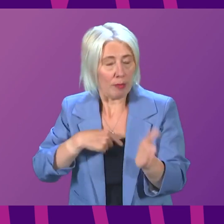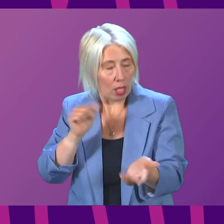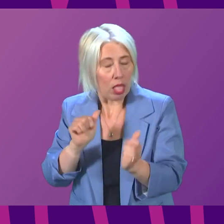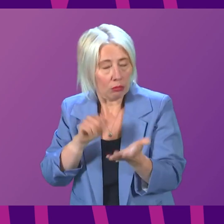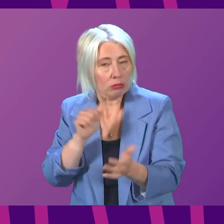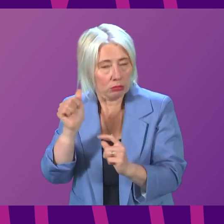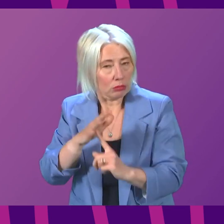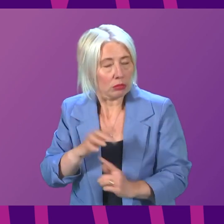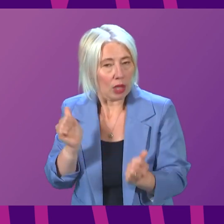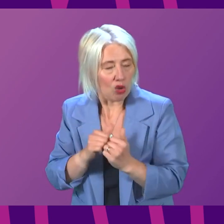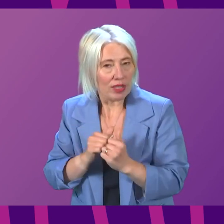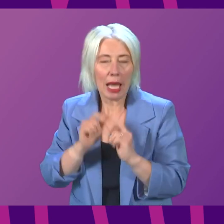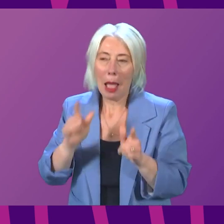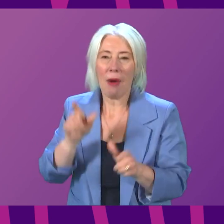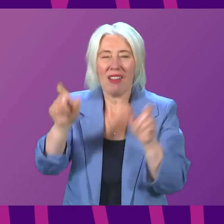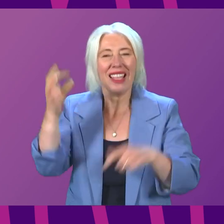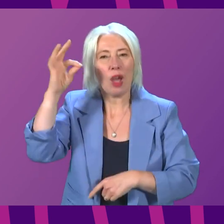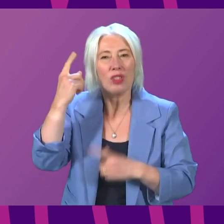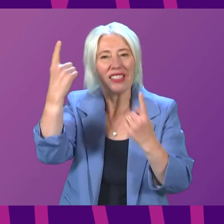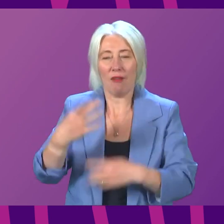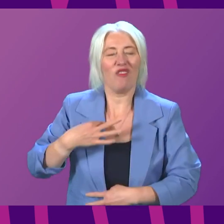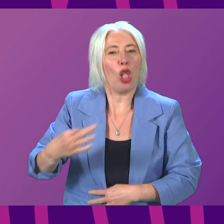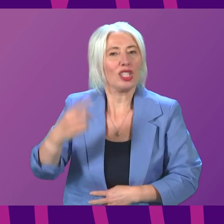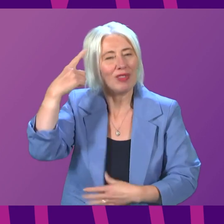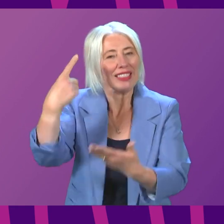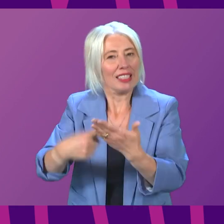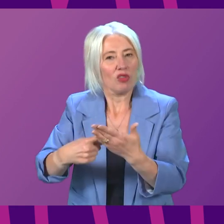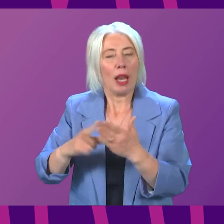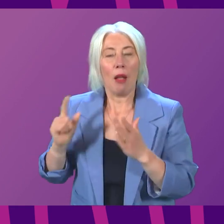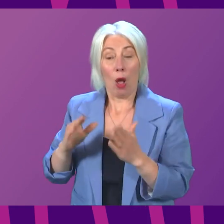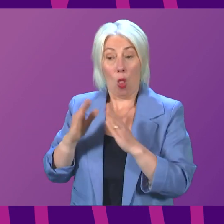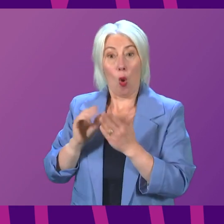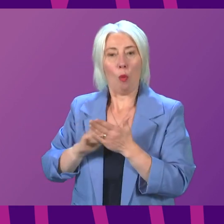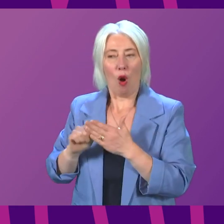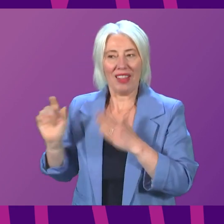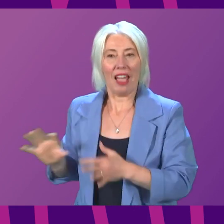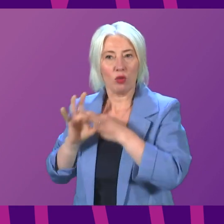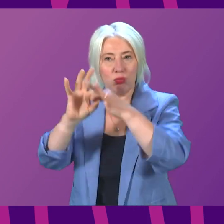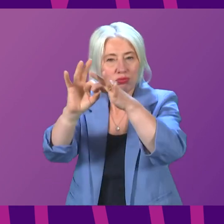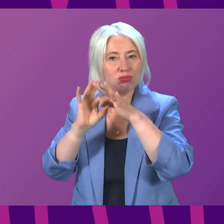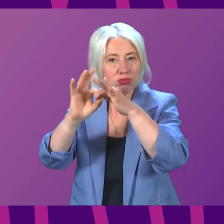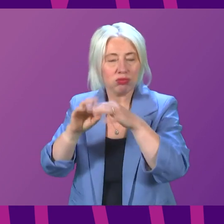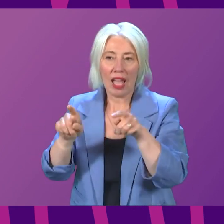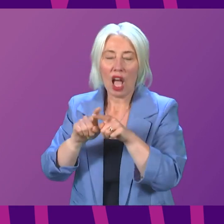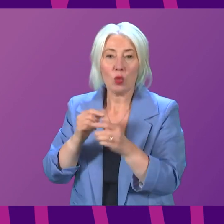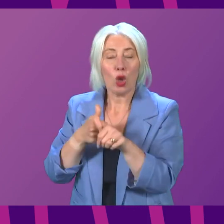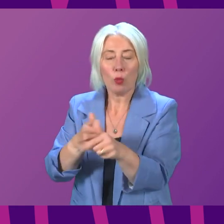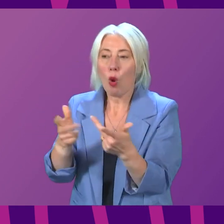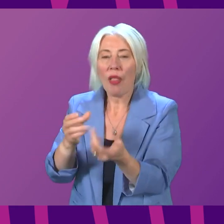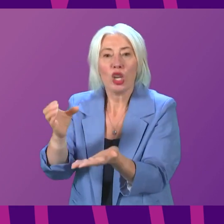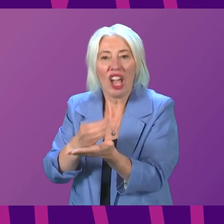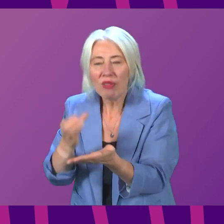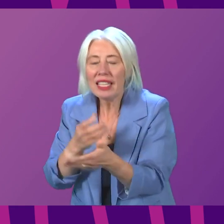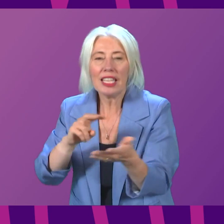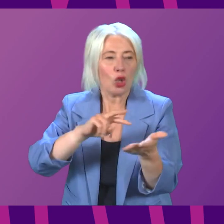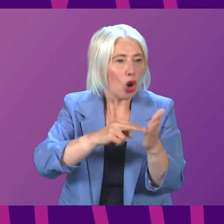But participation must be voluntary for local authorities. The Home Office must work in partnership with them, as well as support third-sector support organisations